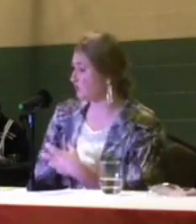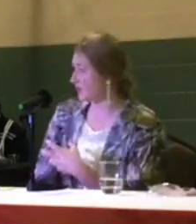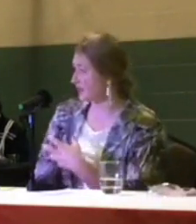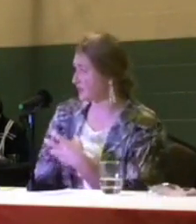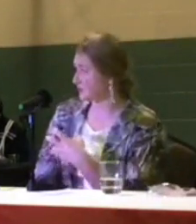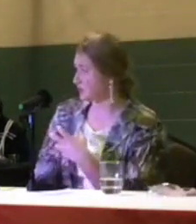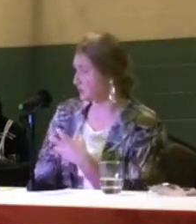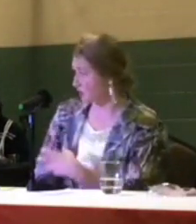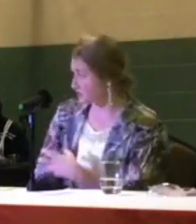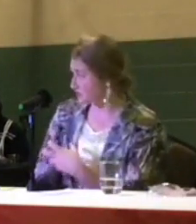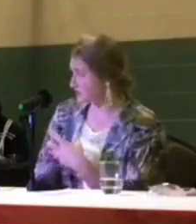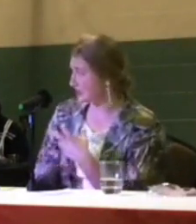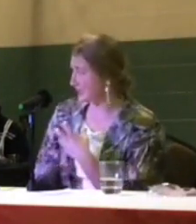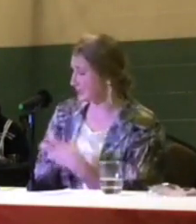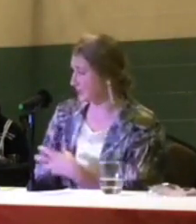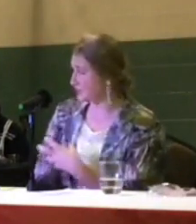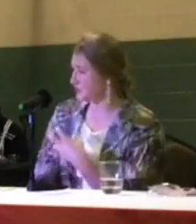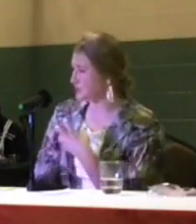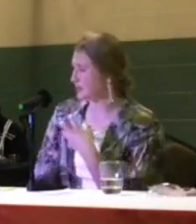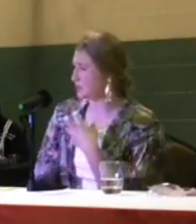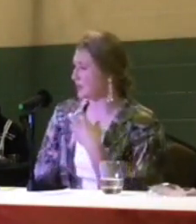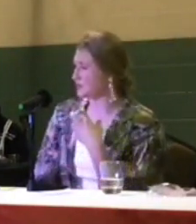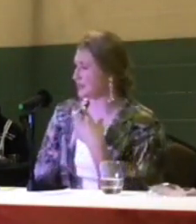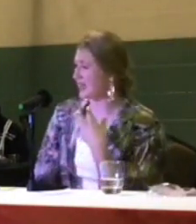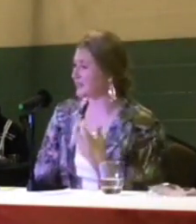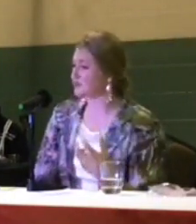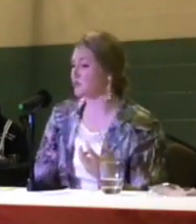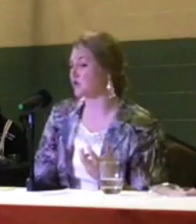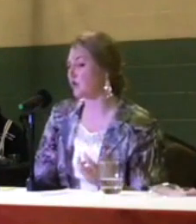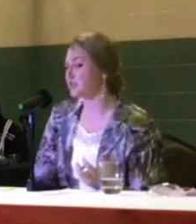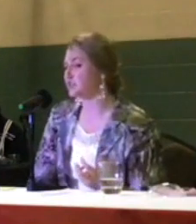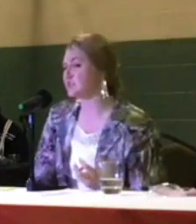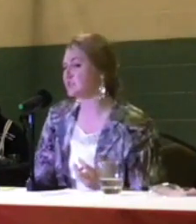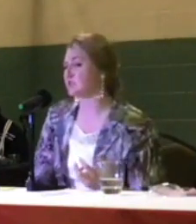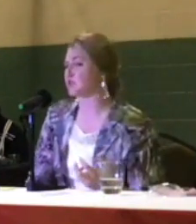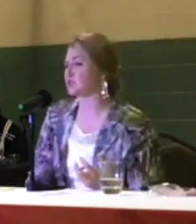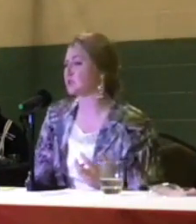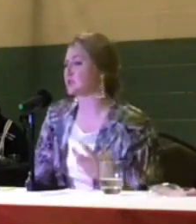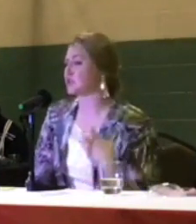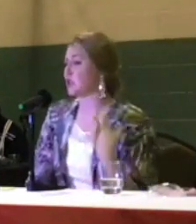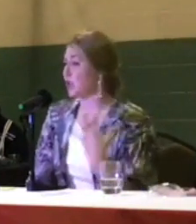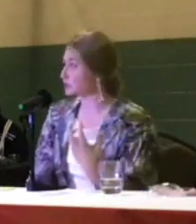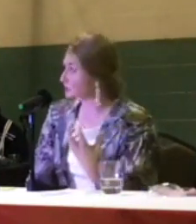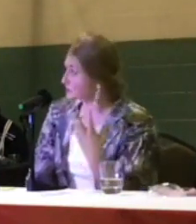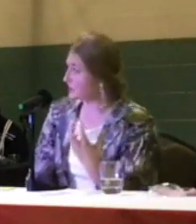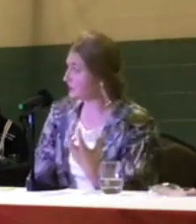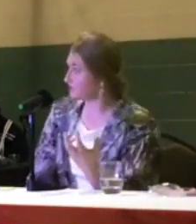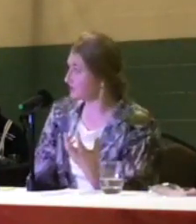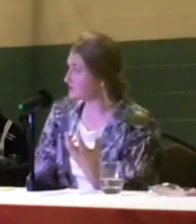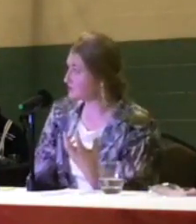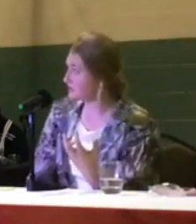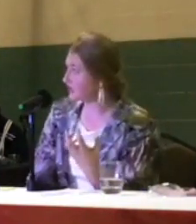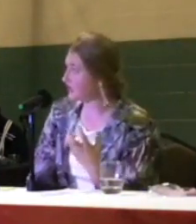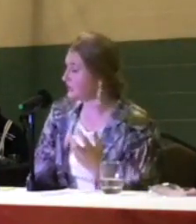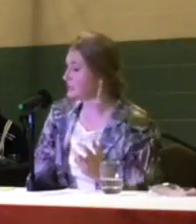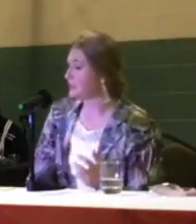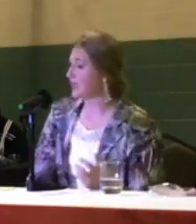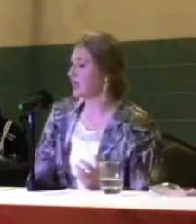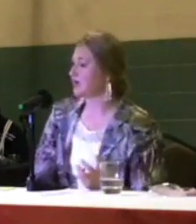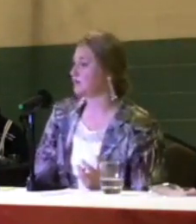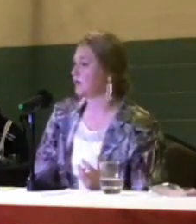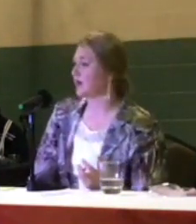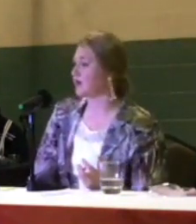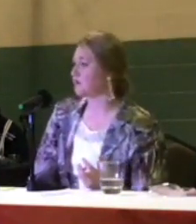look more at the proposal in that language and be able to ask more questions, especially within the long-term side of things with that.